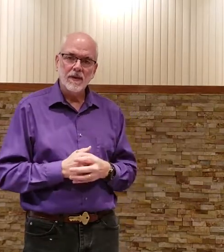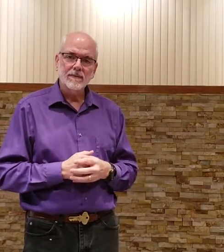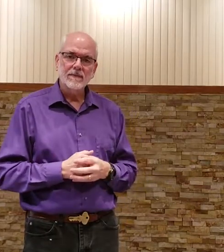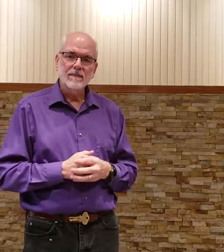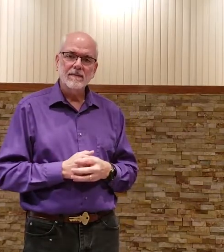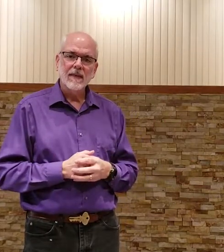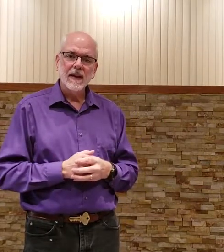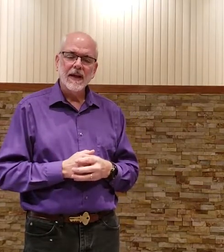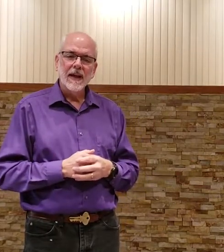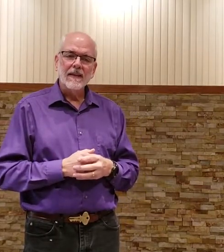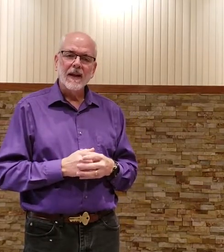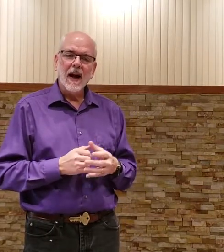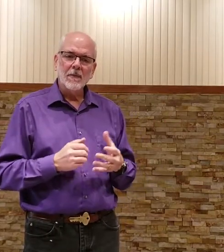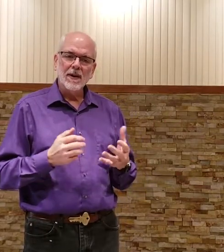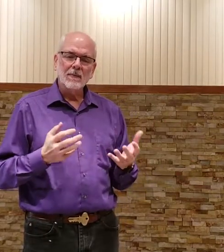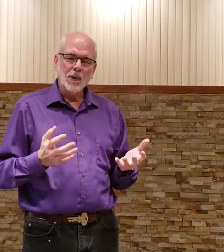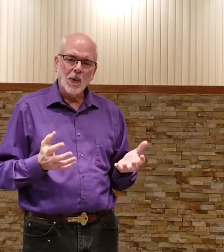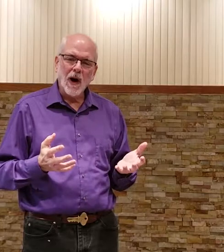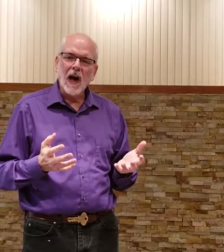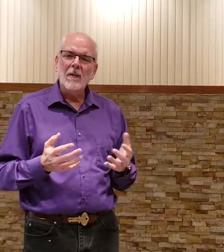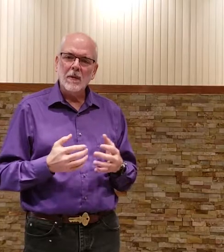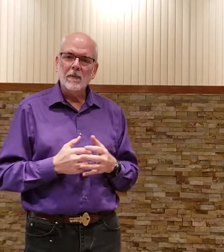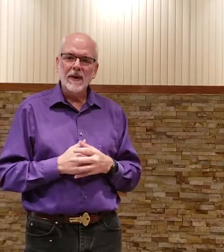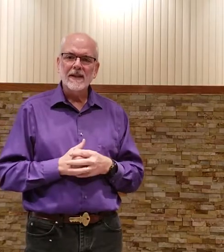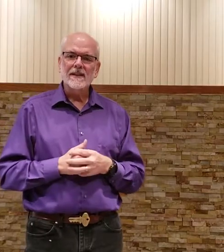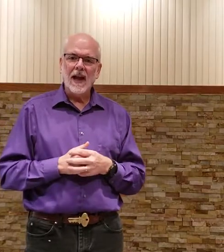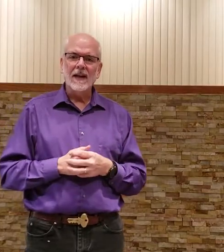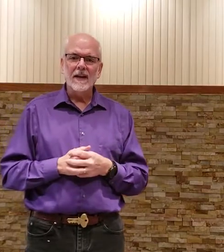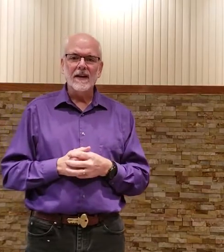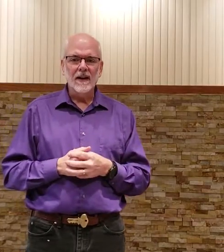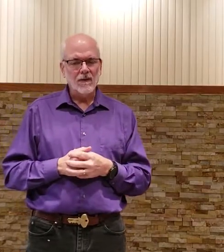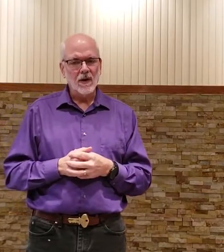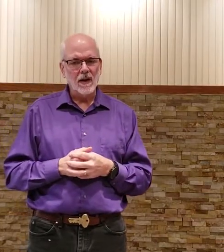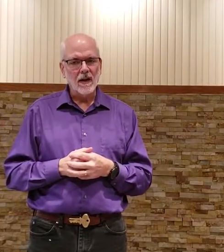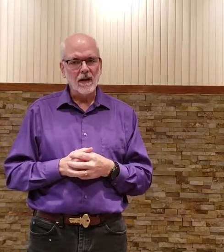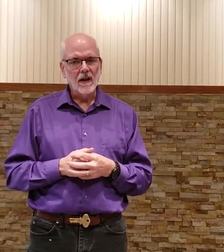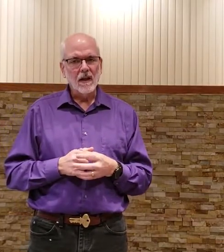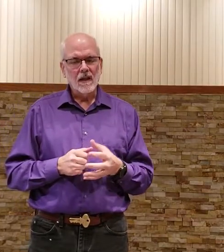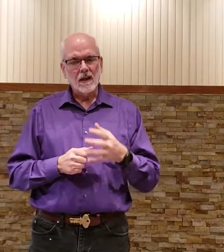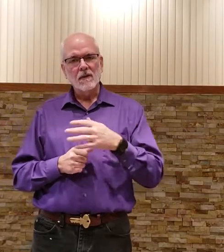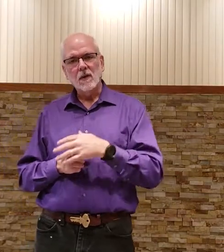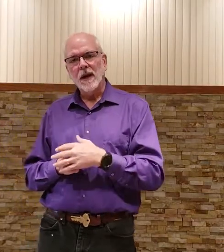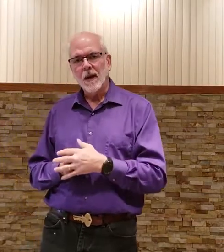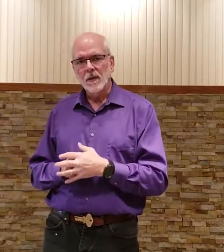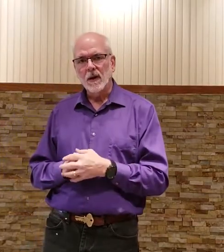that I'm going to probably sign it differently than the vocabulary